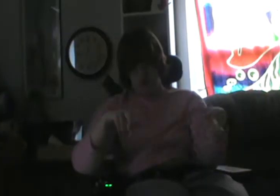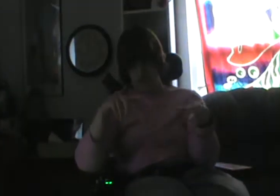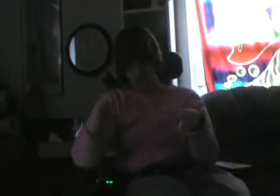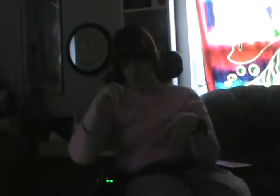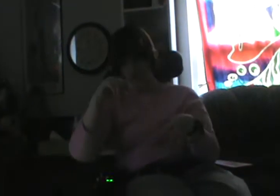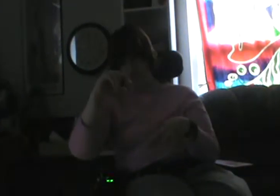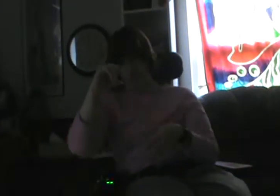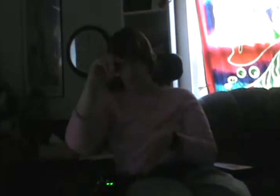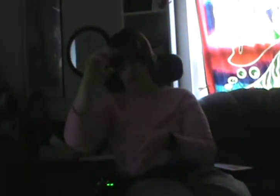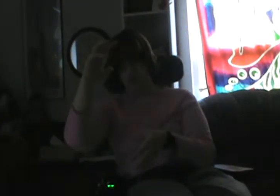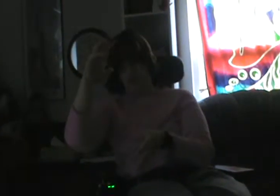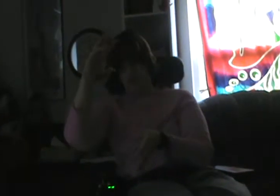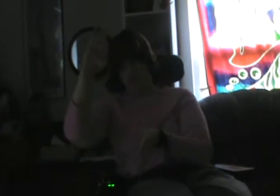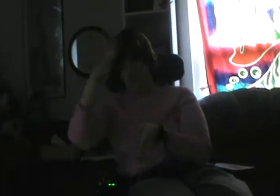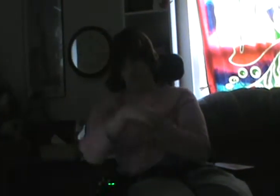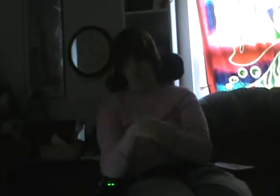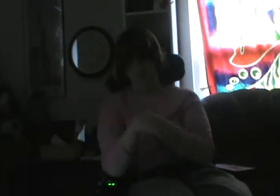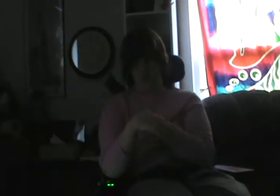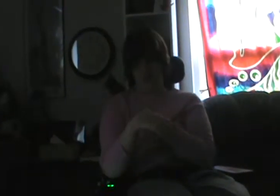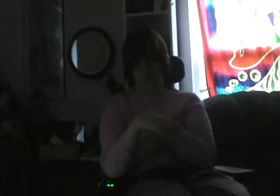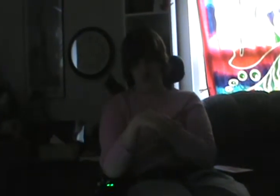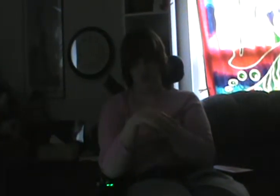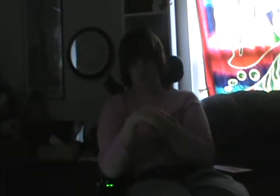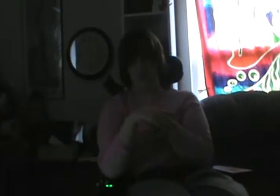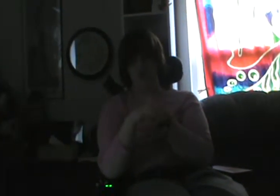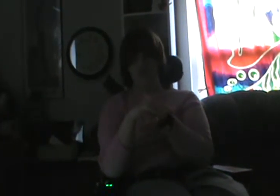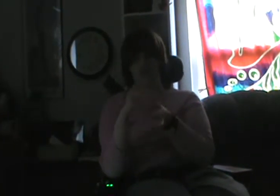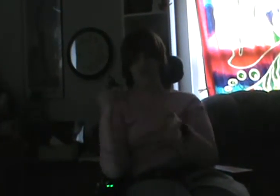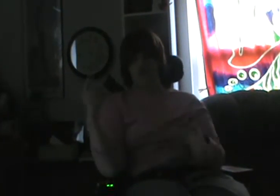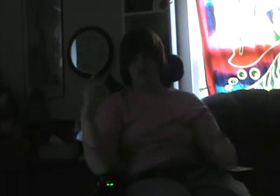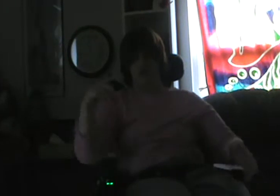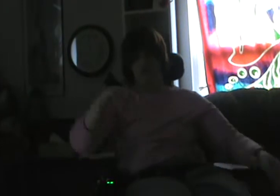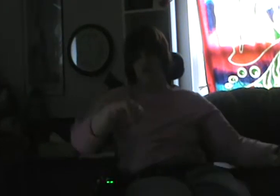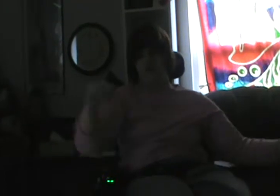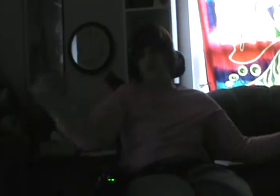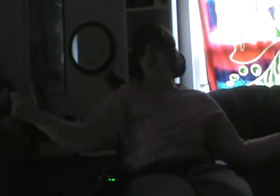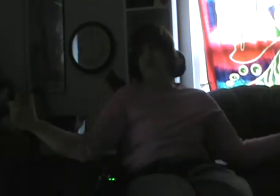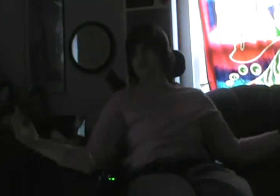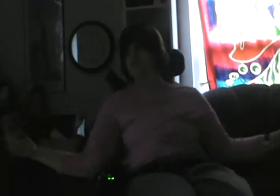It might not be the best, but it's ours. o.